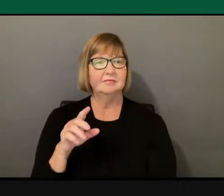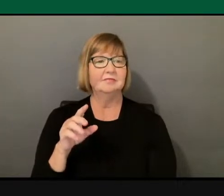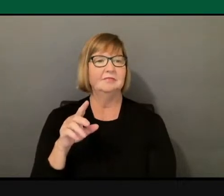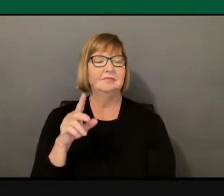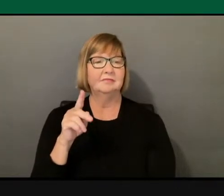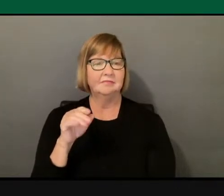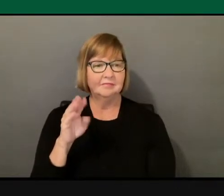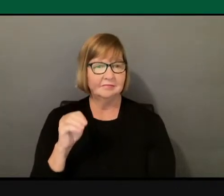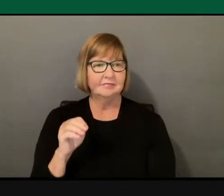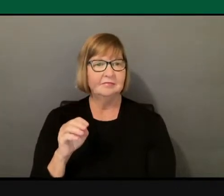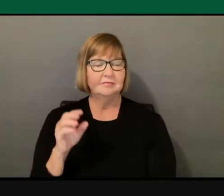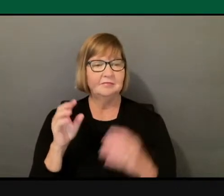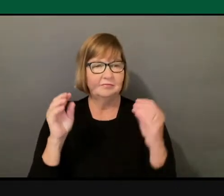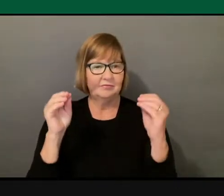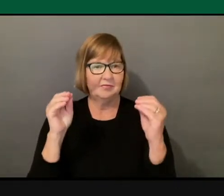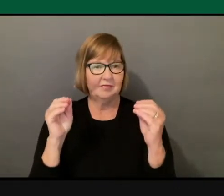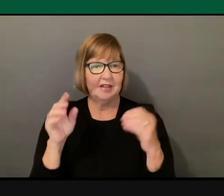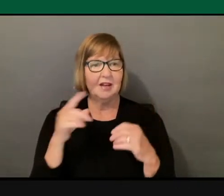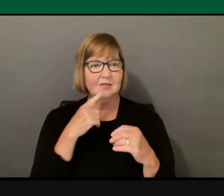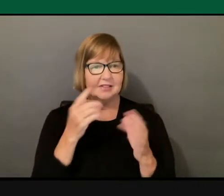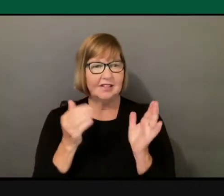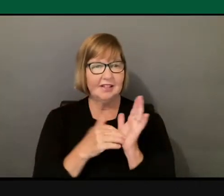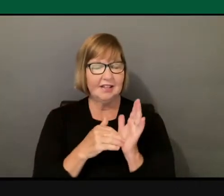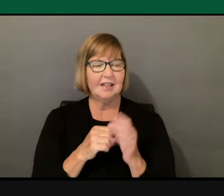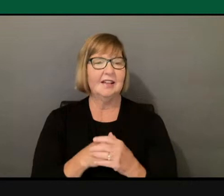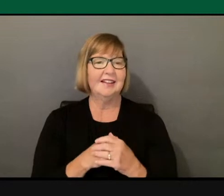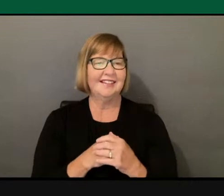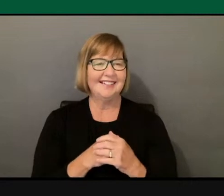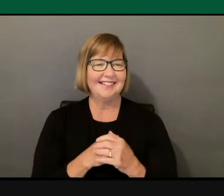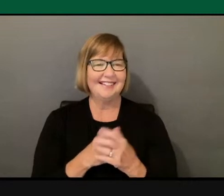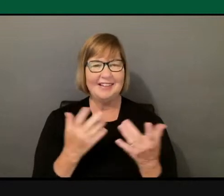So, I will say that again. Sorry. I'll wait until Kengo sits.